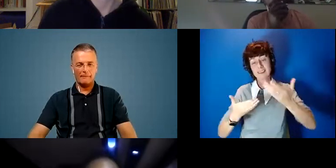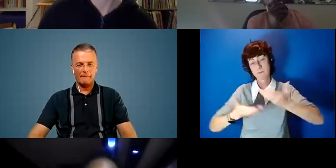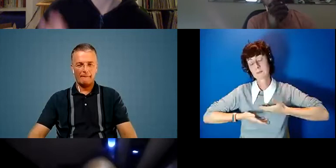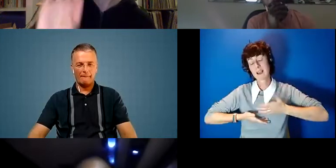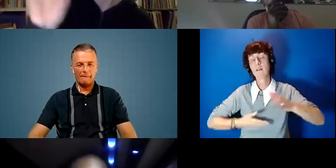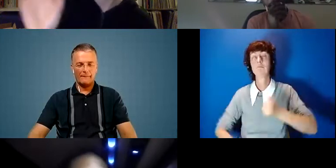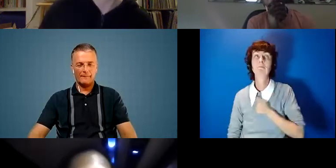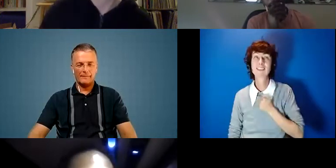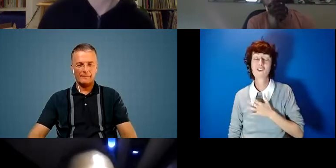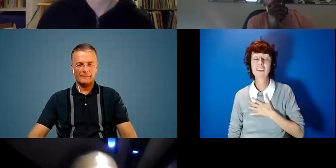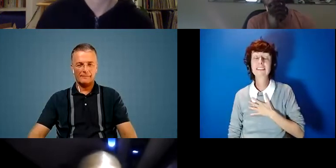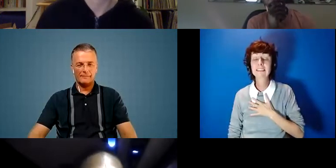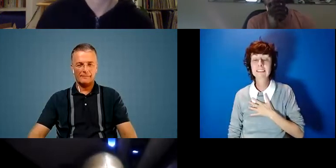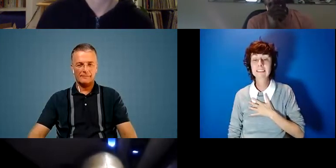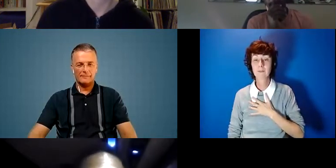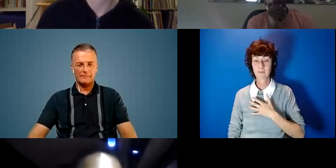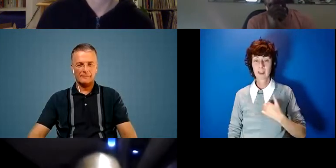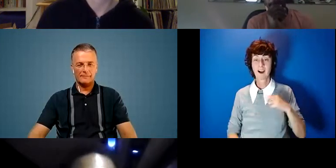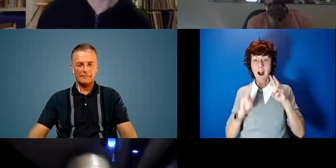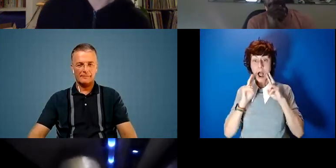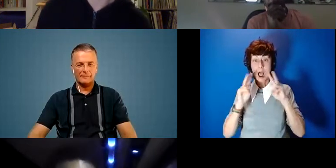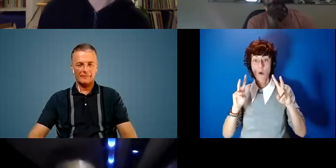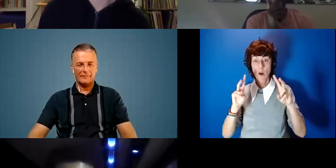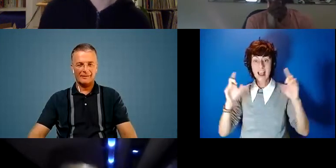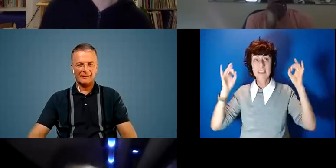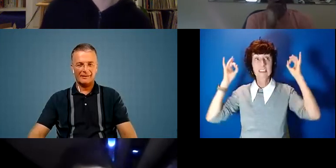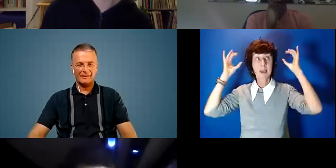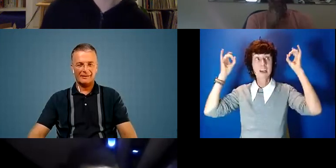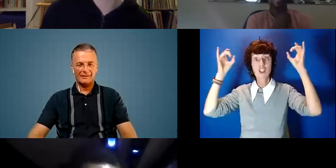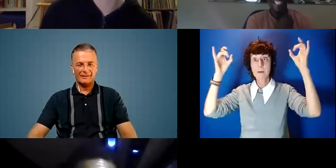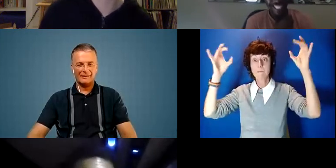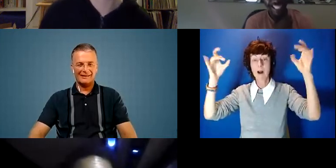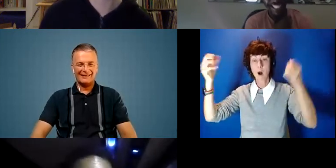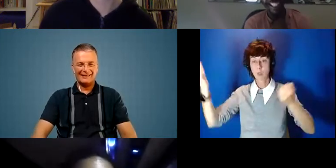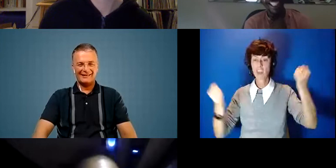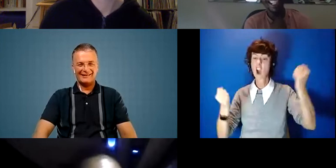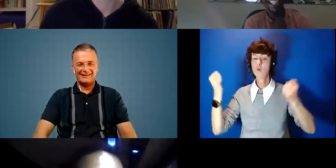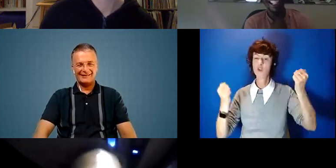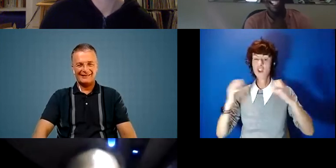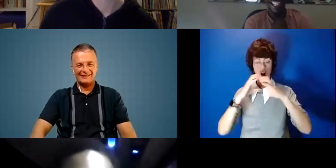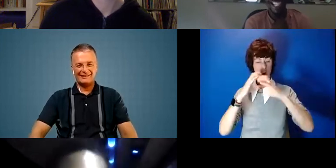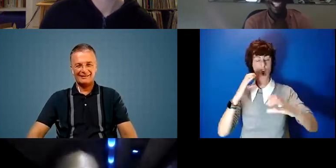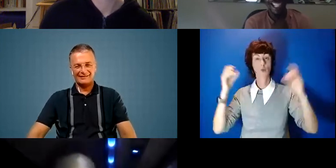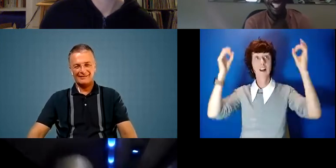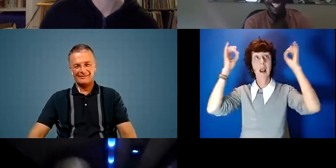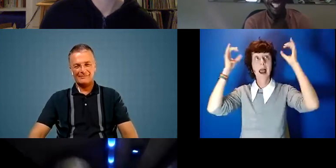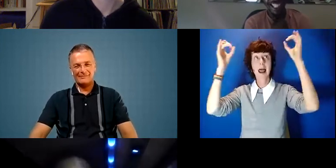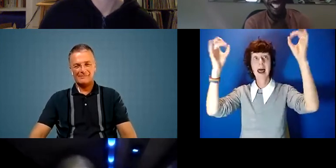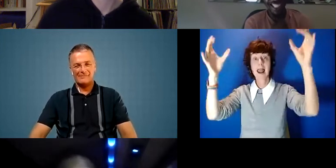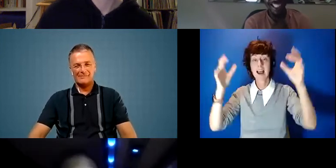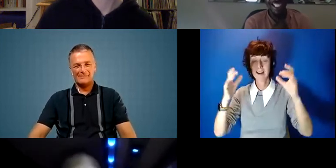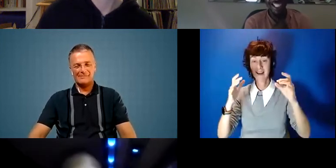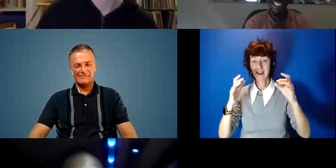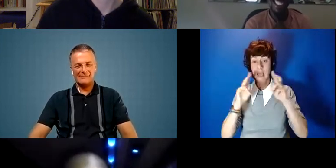apologize so um presently i look like i'm on a spaceship because i'm on a coach um so it's quite futuristic the background around